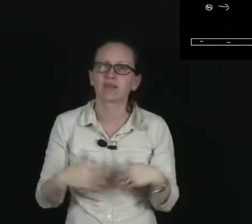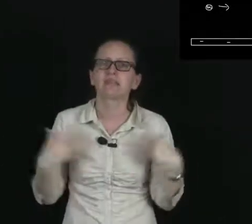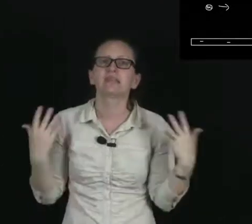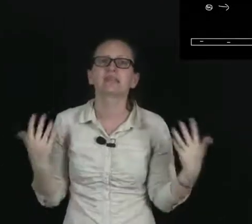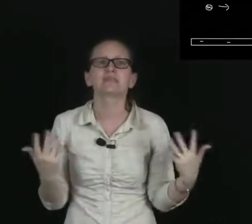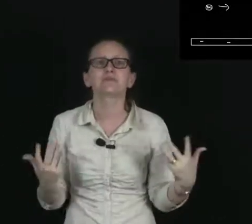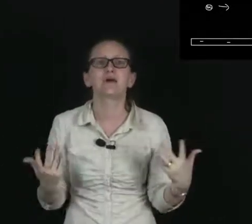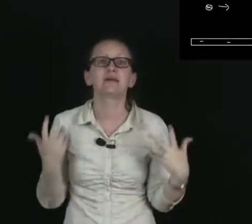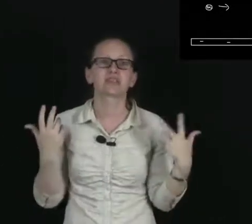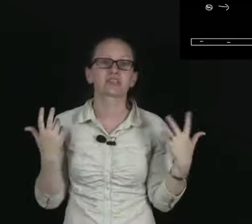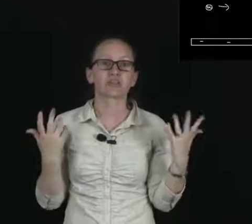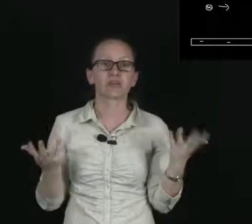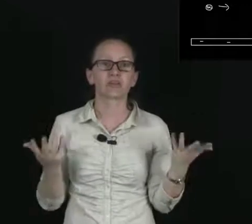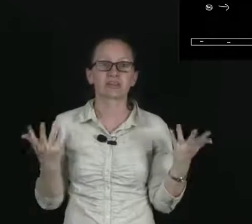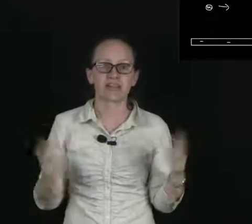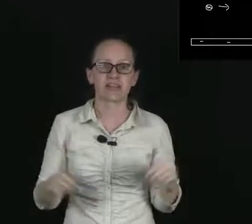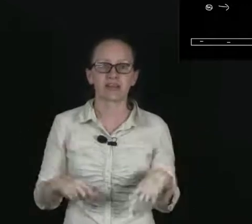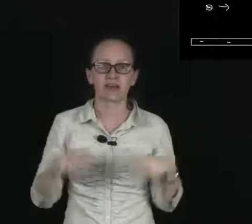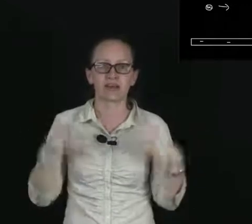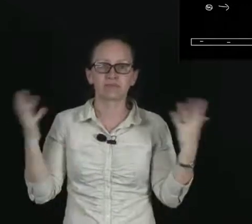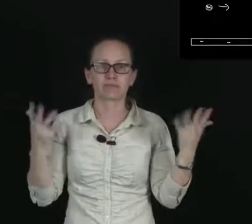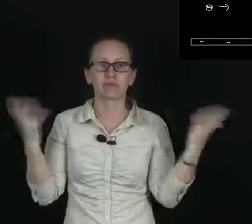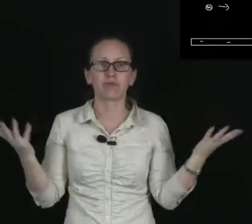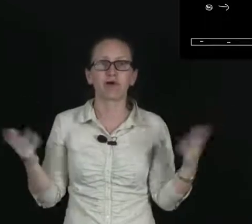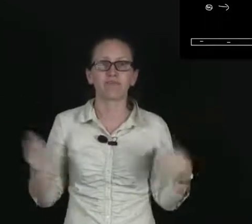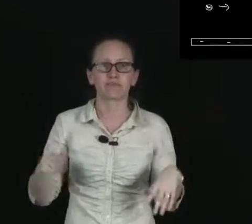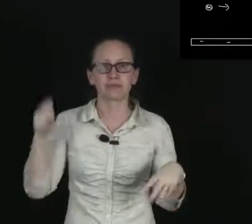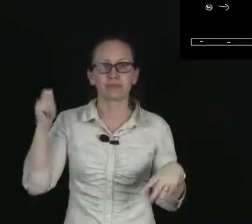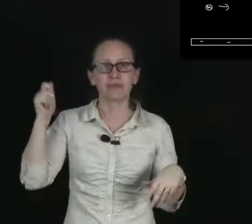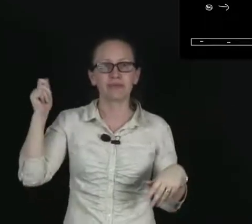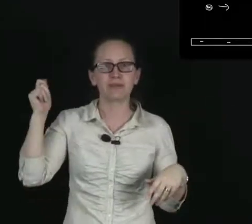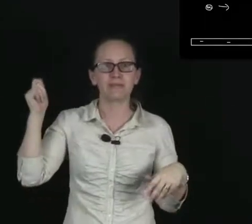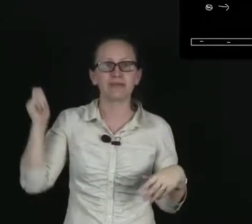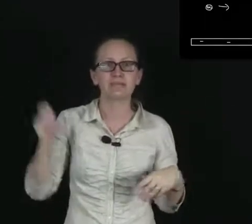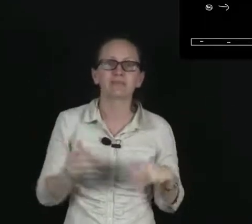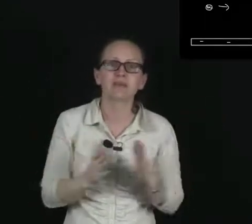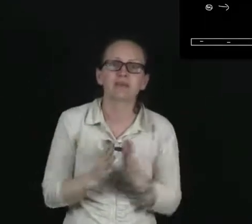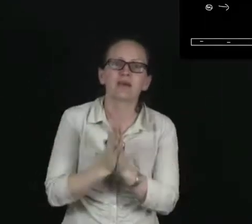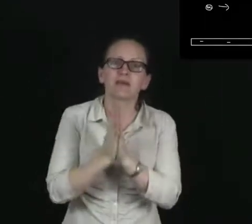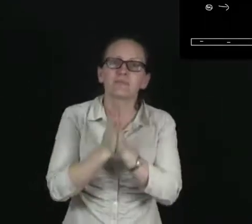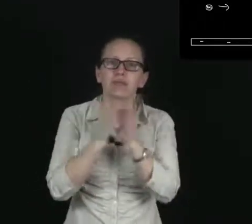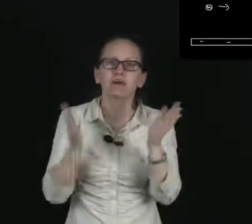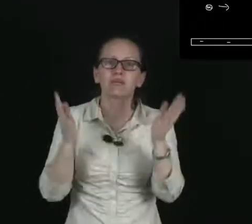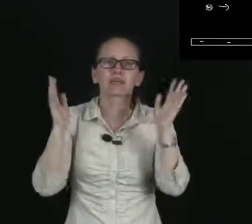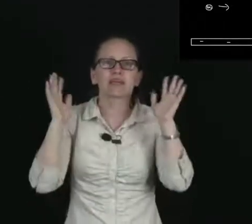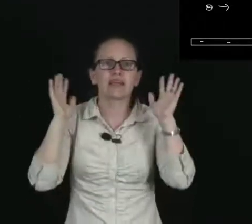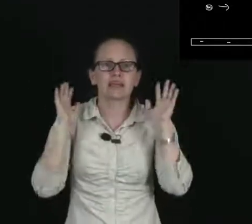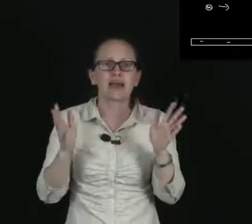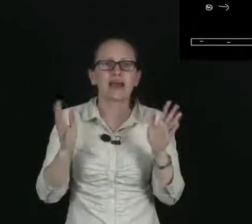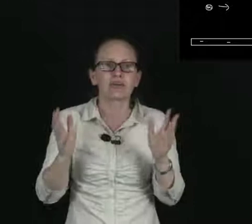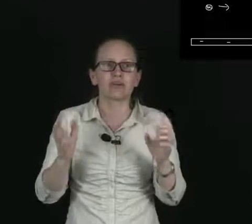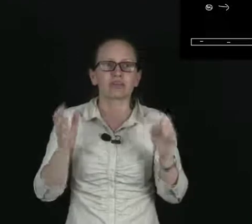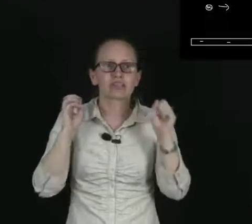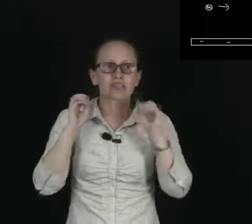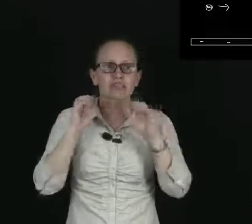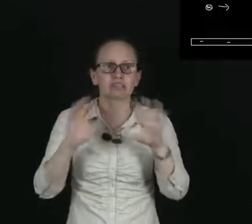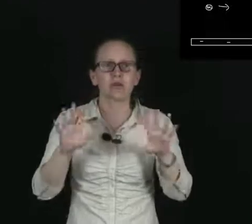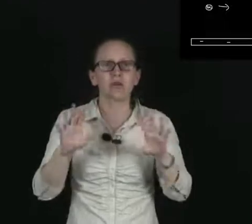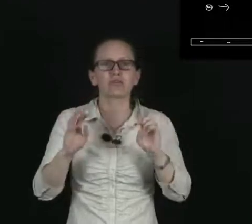This is what makes the smoke detector go off. So beep, beep, beep. Because it now knows that there's smoke